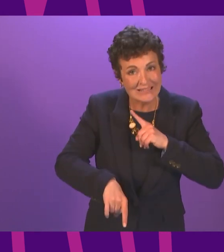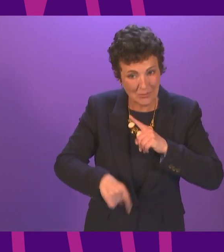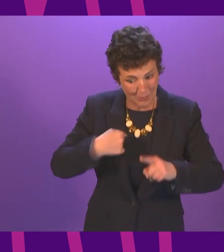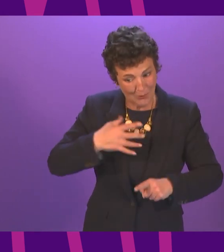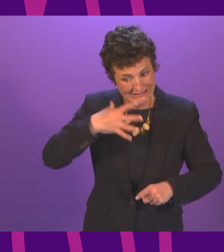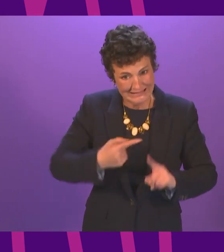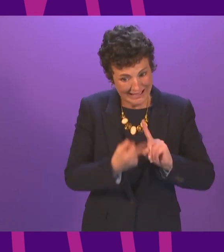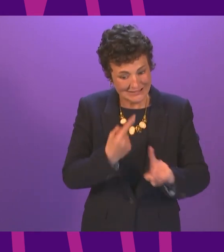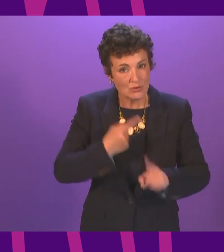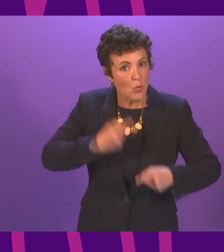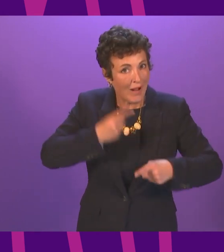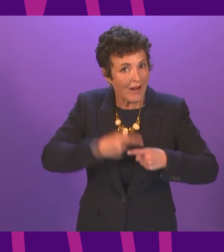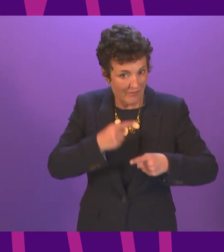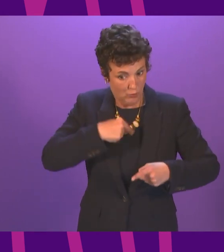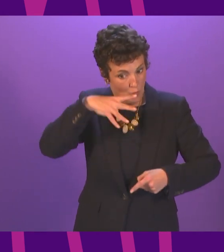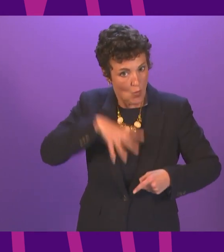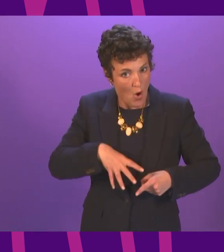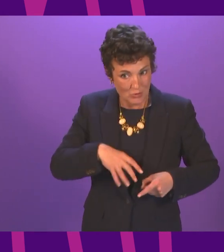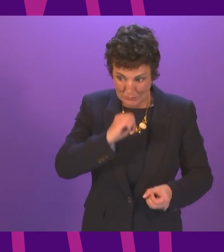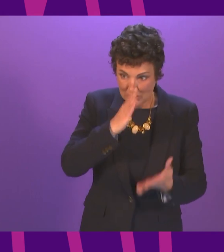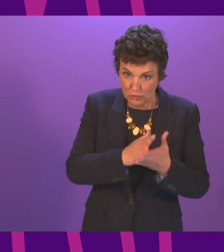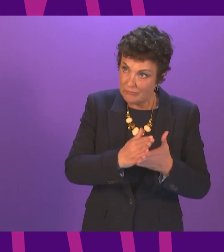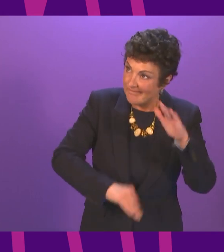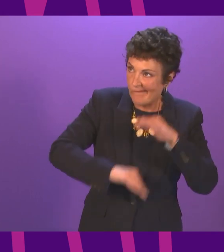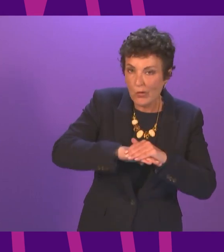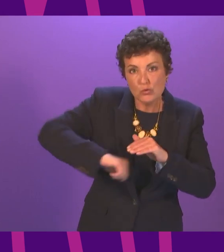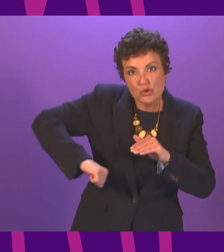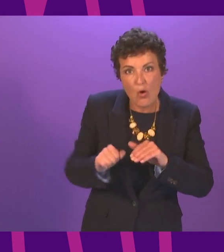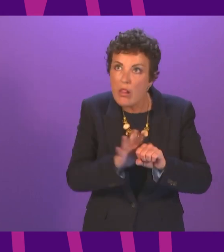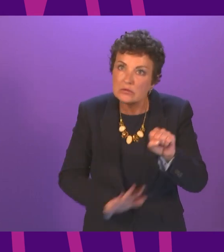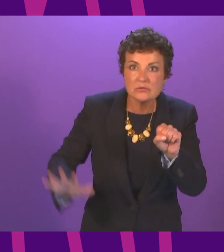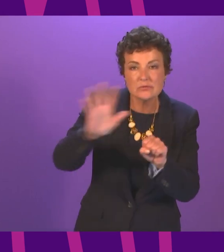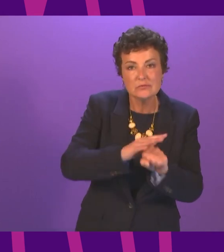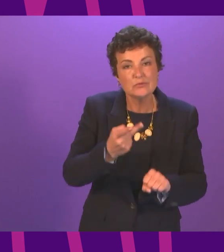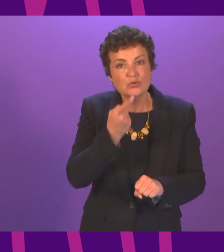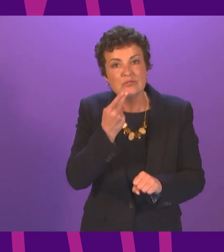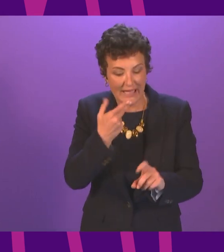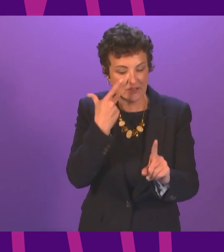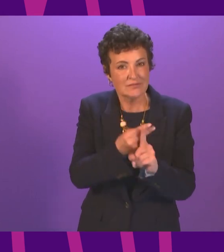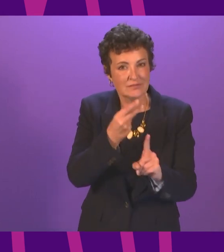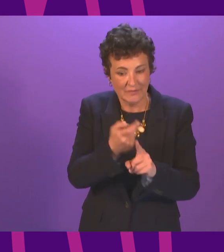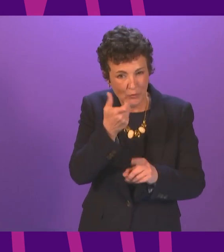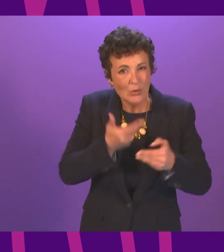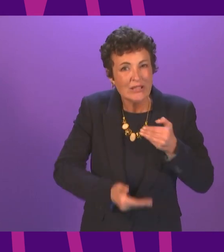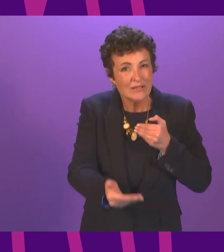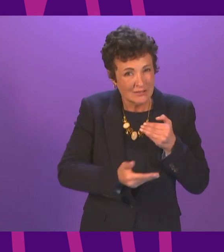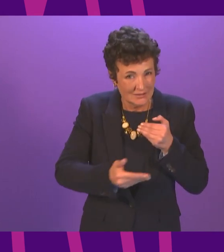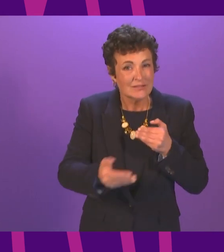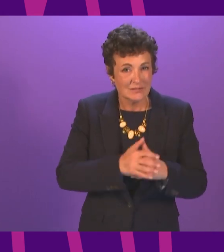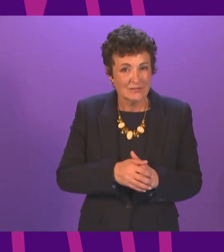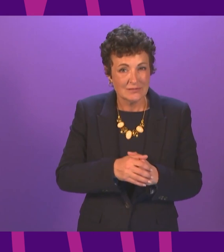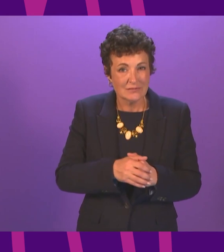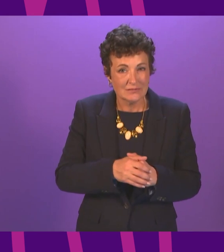very quickly if we are to achieve the objective of vaccinating the great majority of the population within the next few weeks. And I am sure that